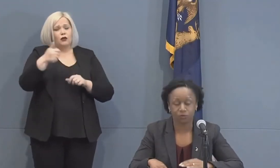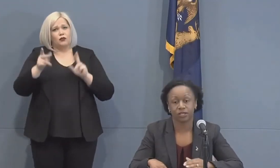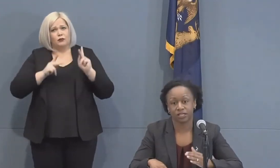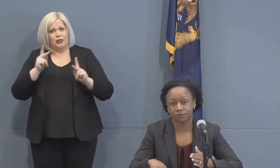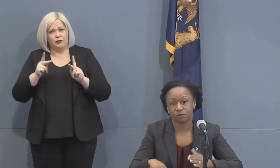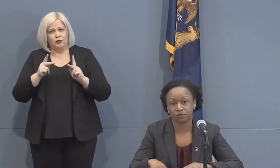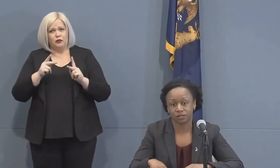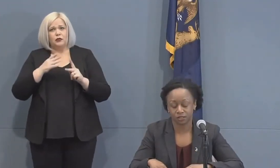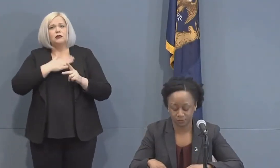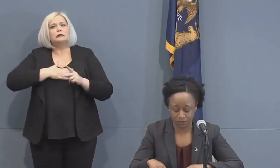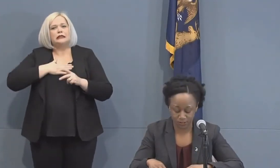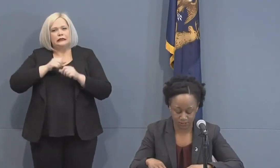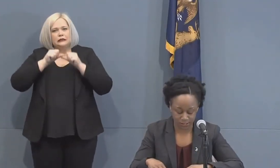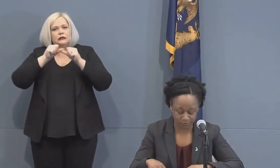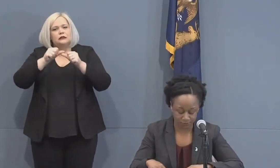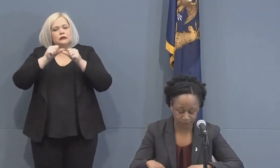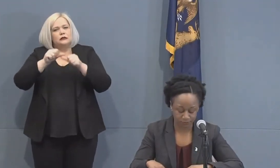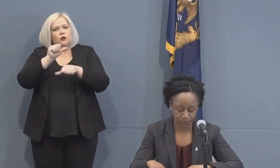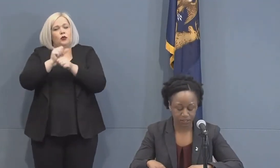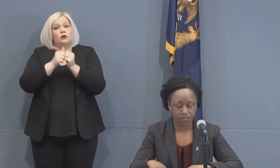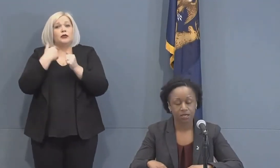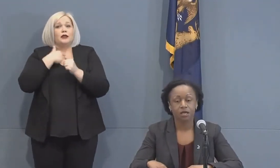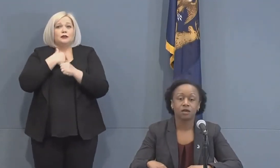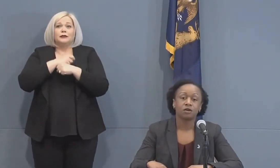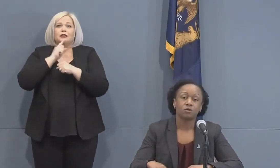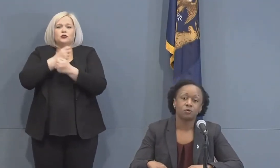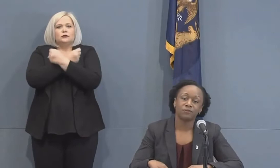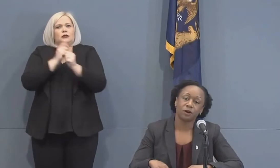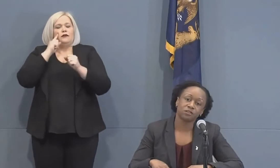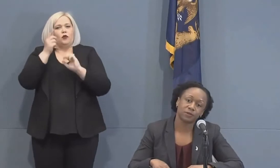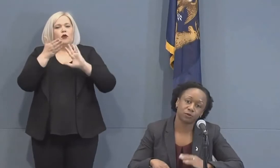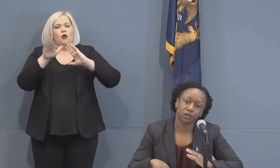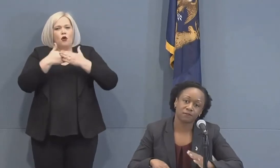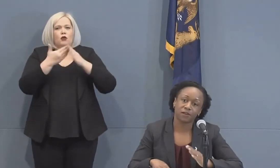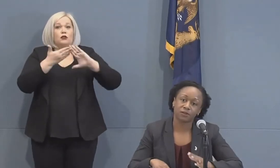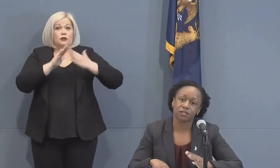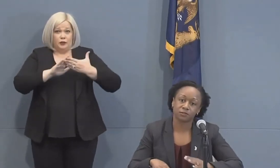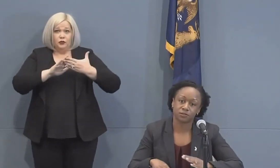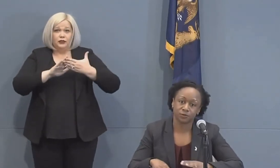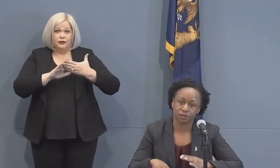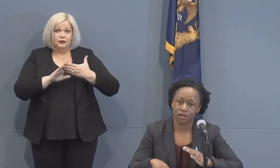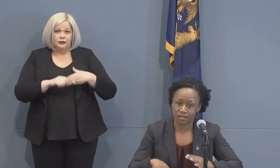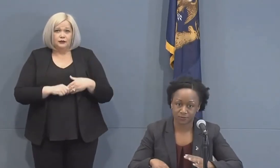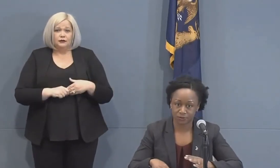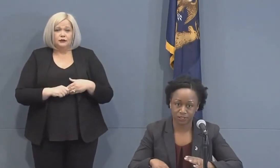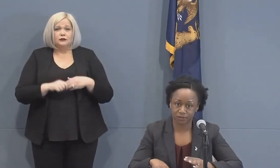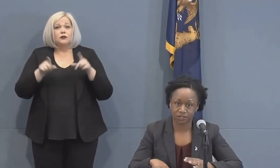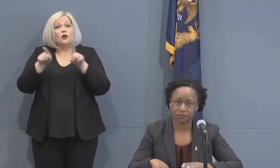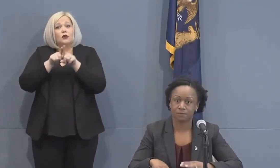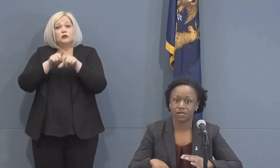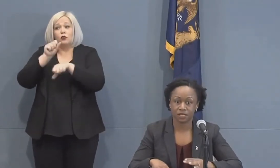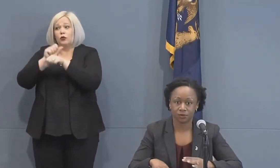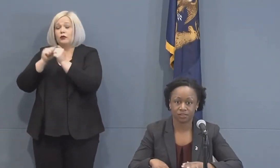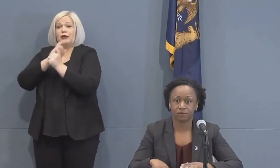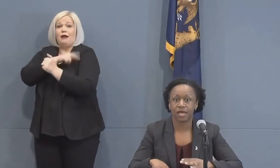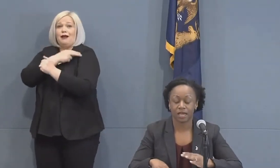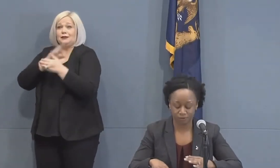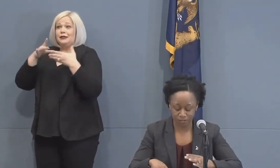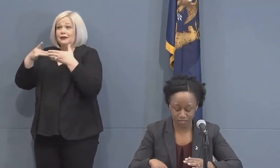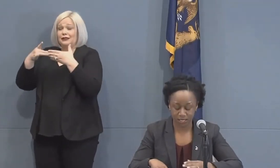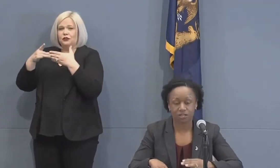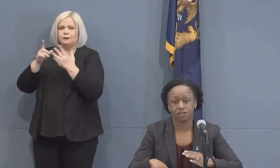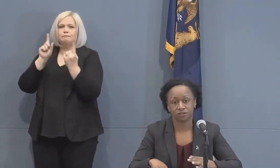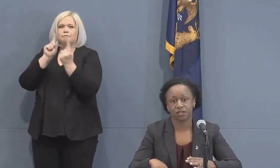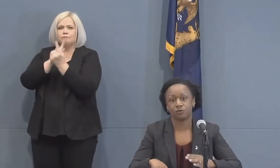us so that we can keep you in the community safe. We've also been working very closely with our hospital leadership and meeting with them